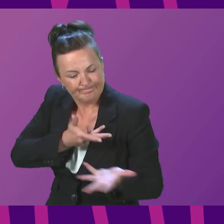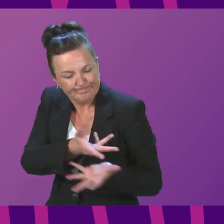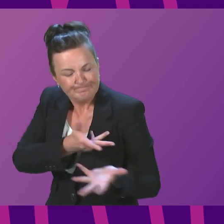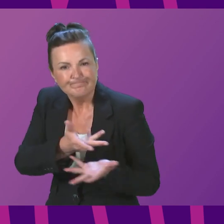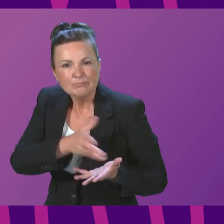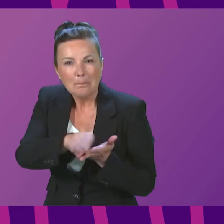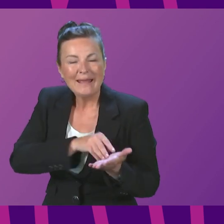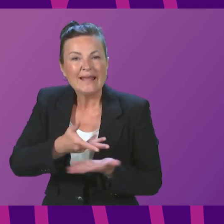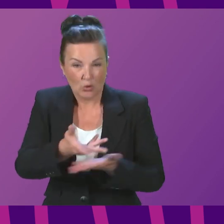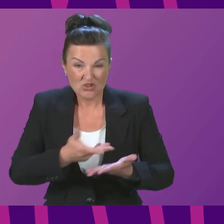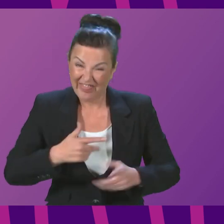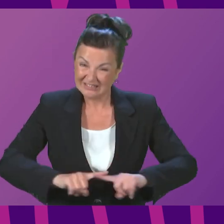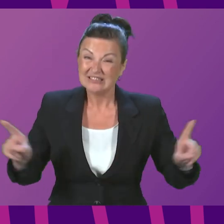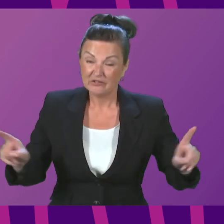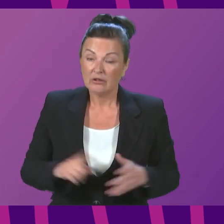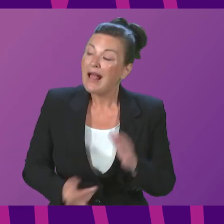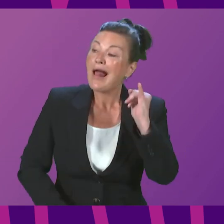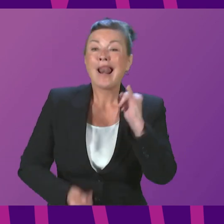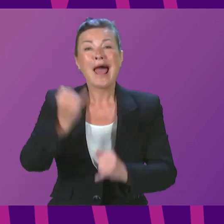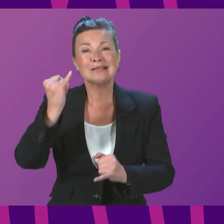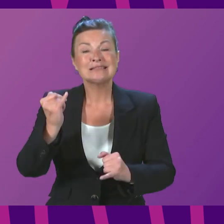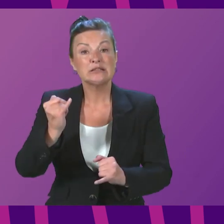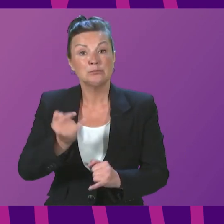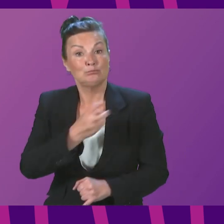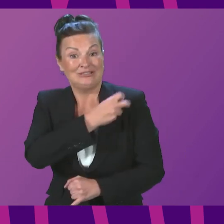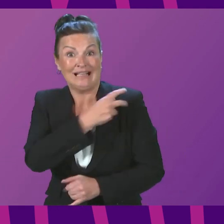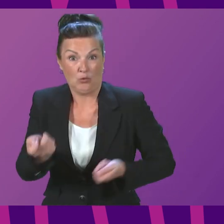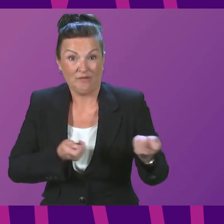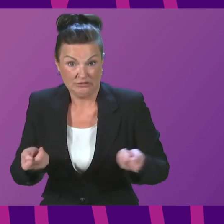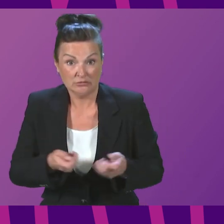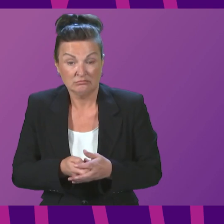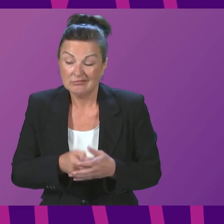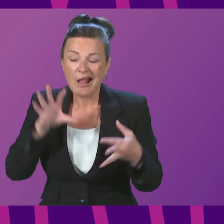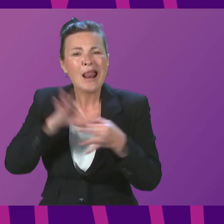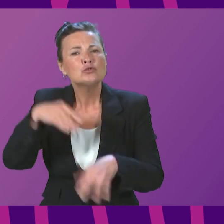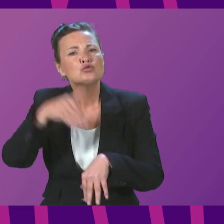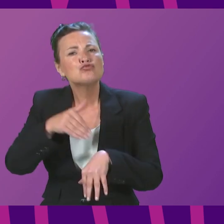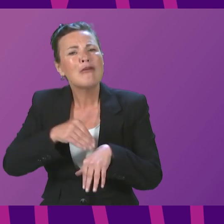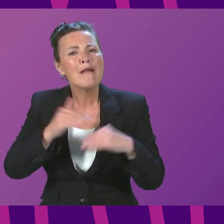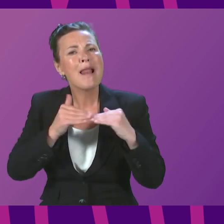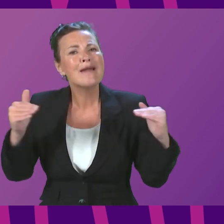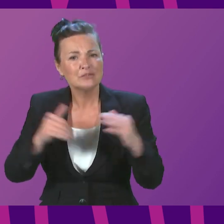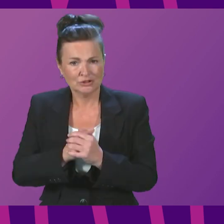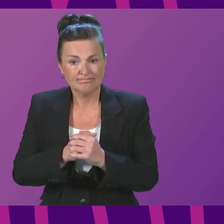negotiations. And lastly, presenting officer, on crime levels. The crime levels in